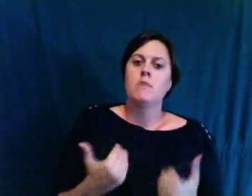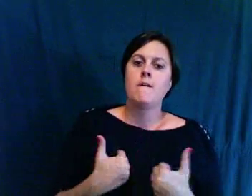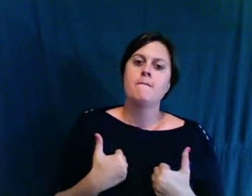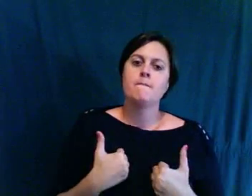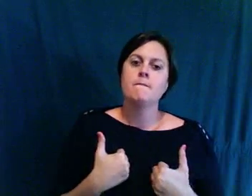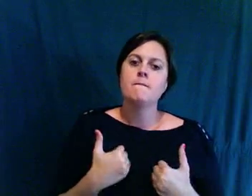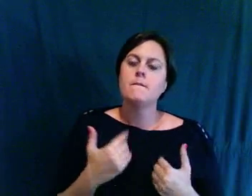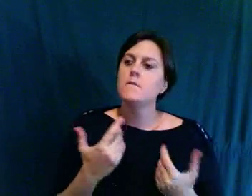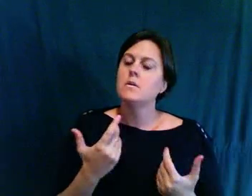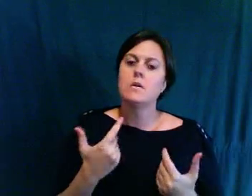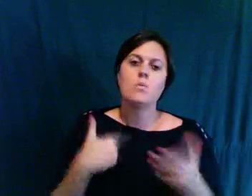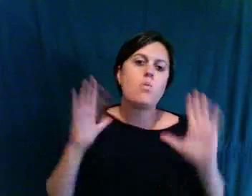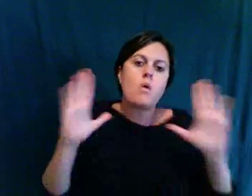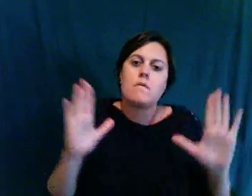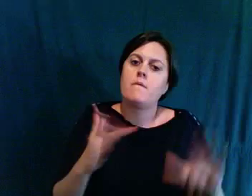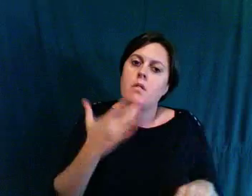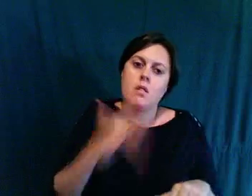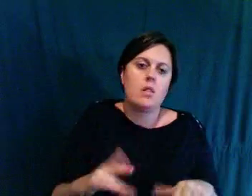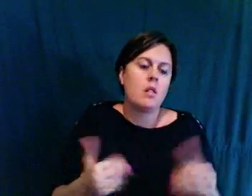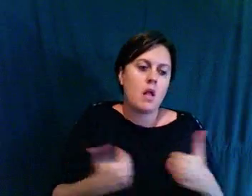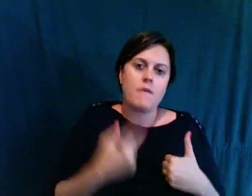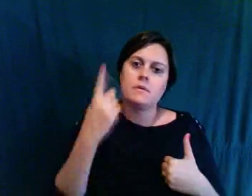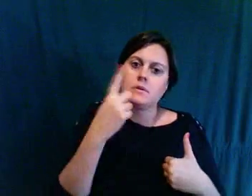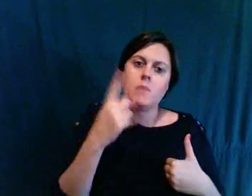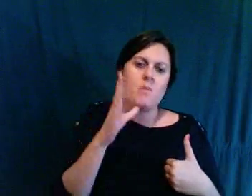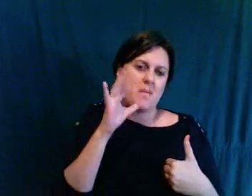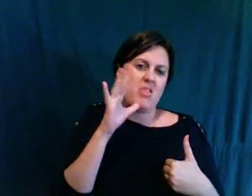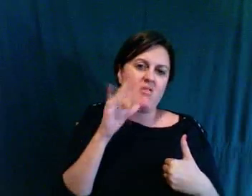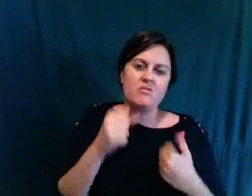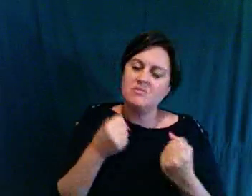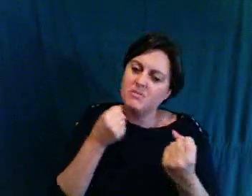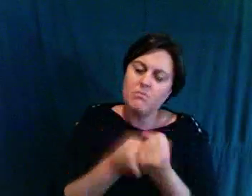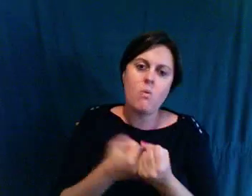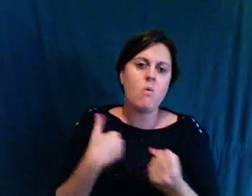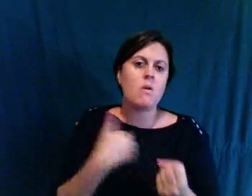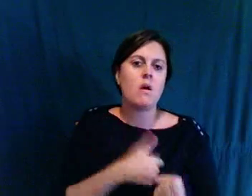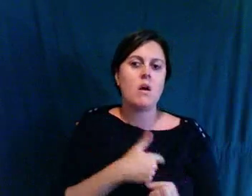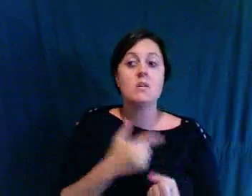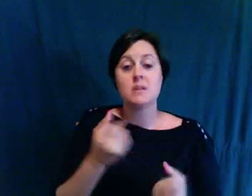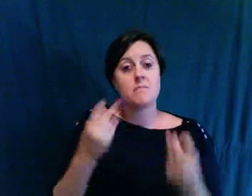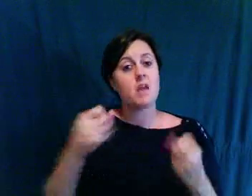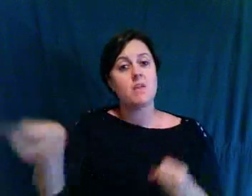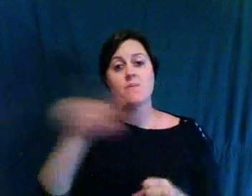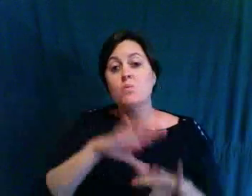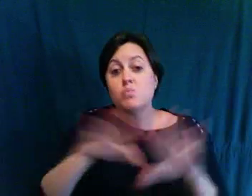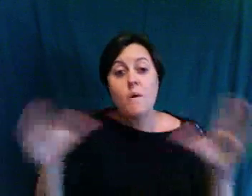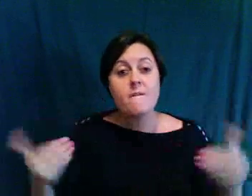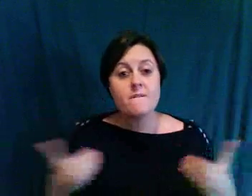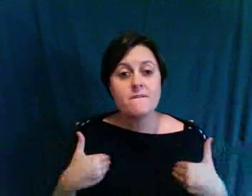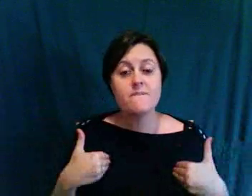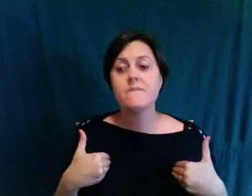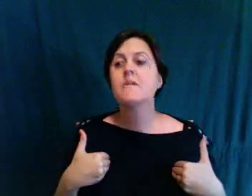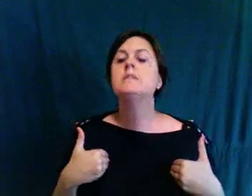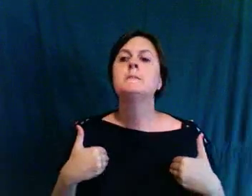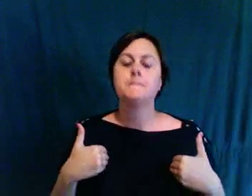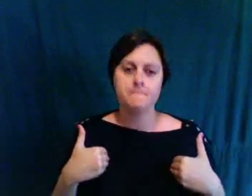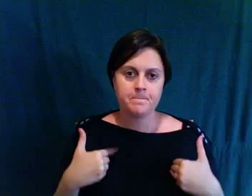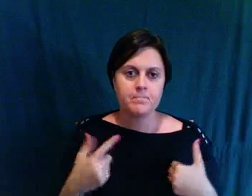wonderful aspect for us. But there are people who do not have that particular force. And I am here to tell every single person that hears my voice right now,